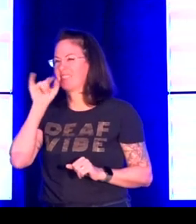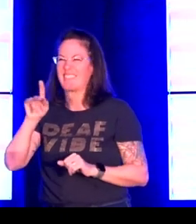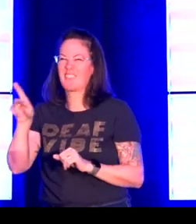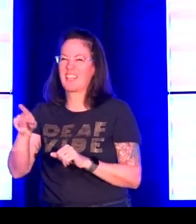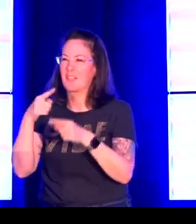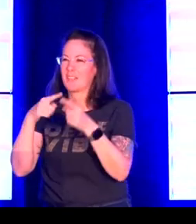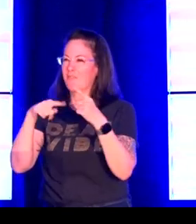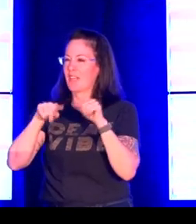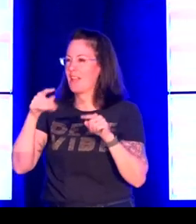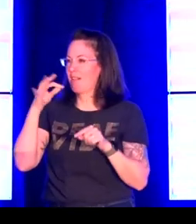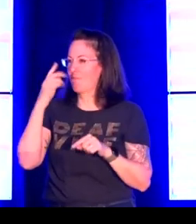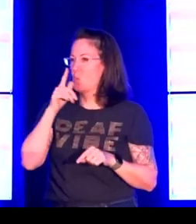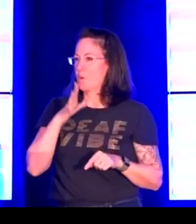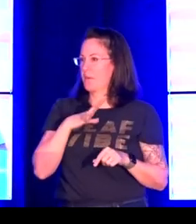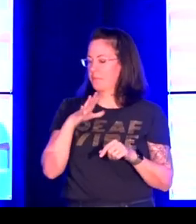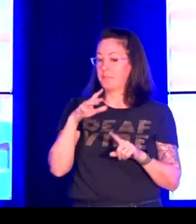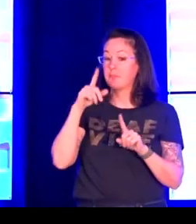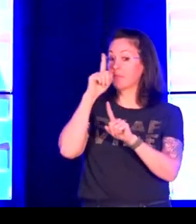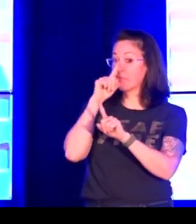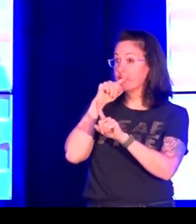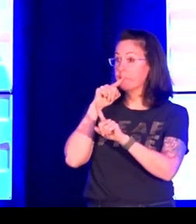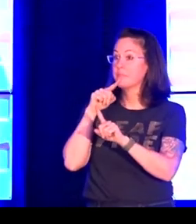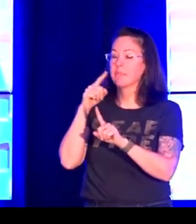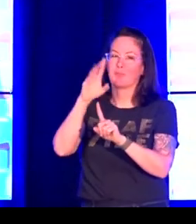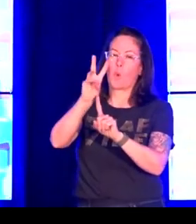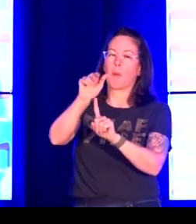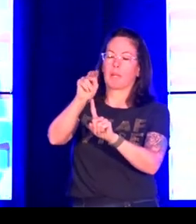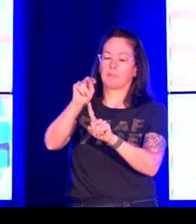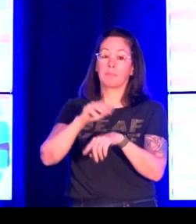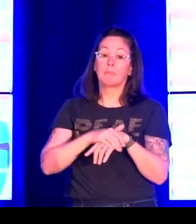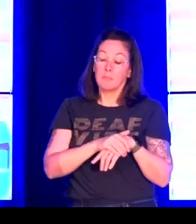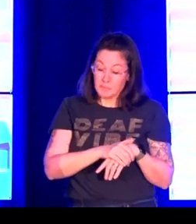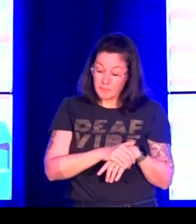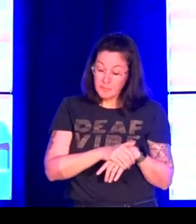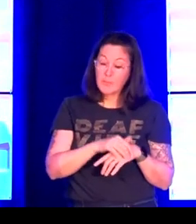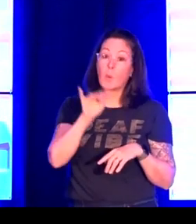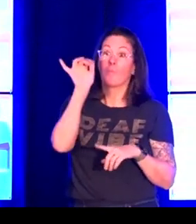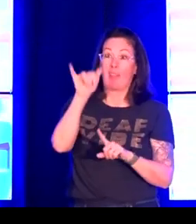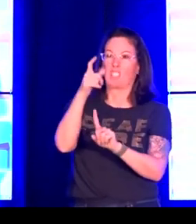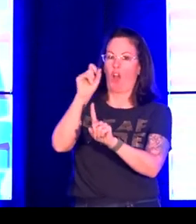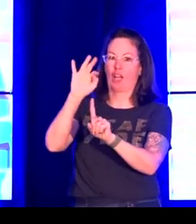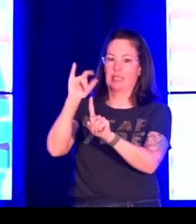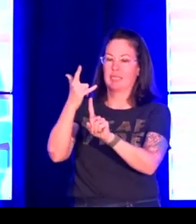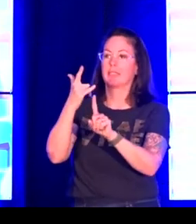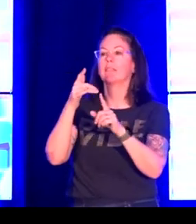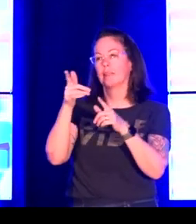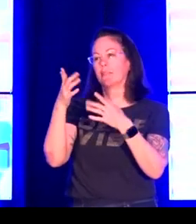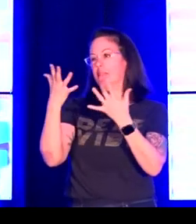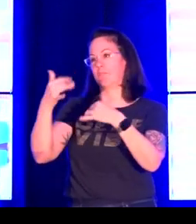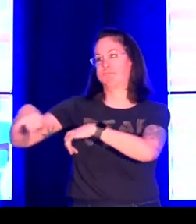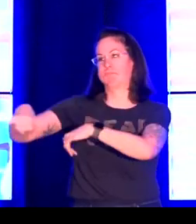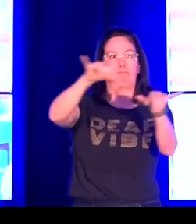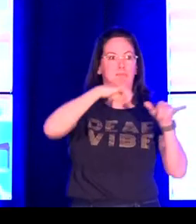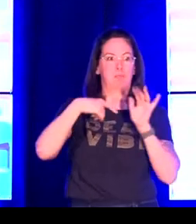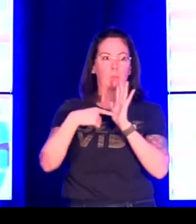English word that's meant to represent the core meaning of the sign in this